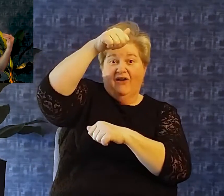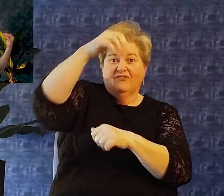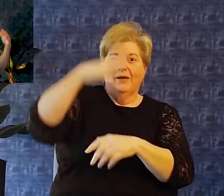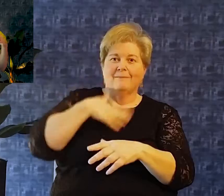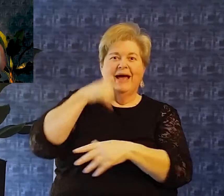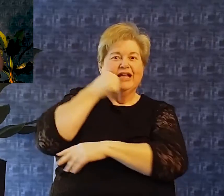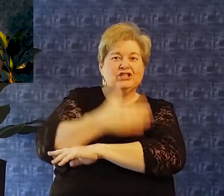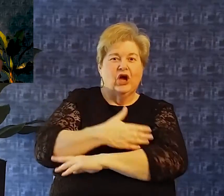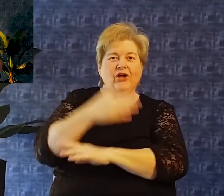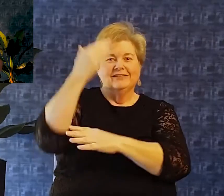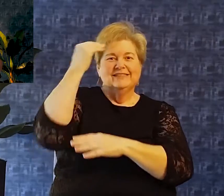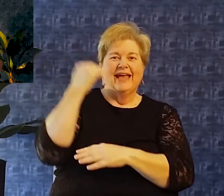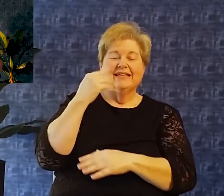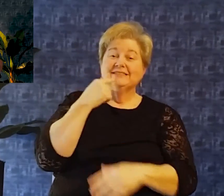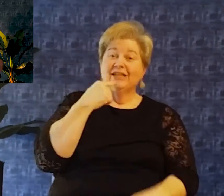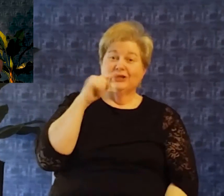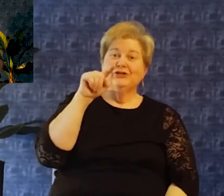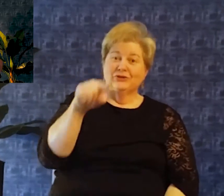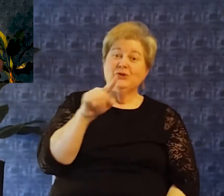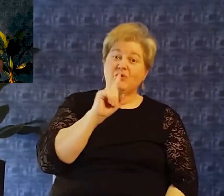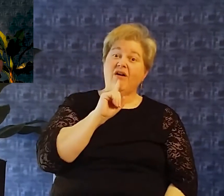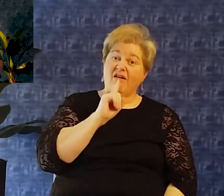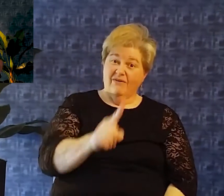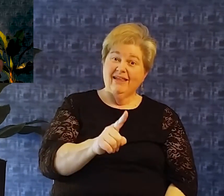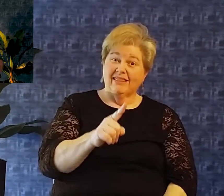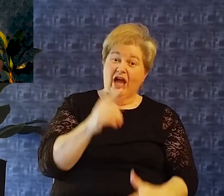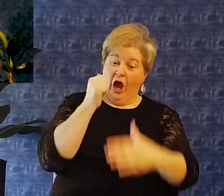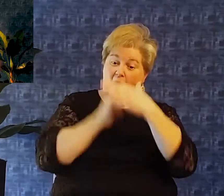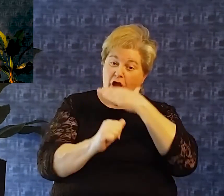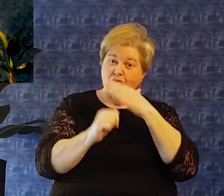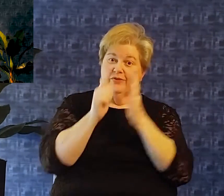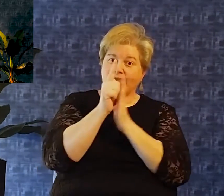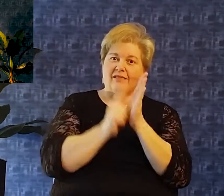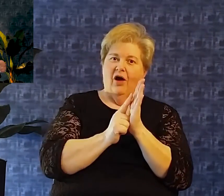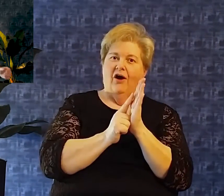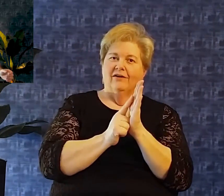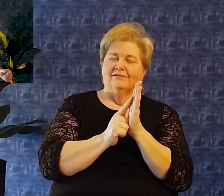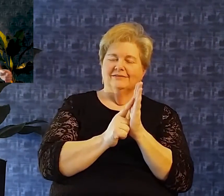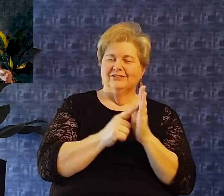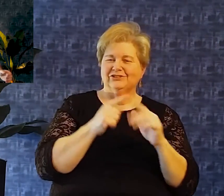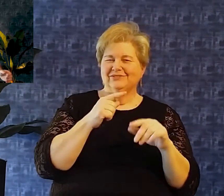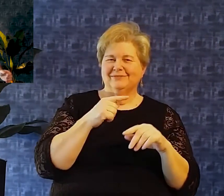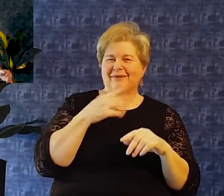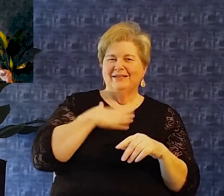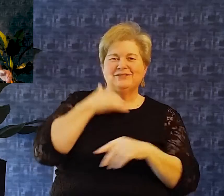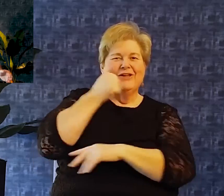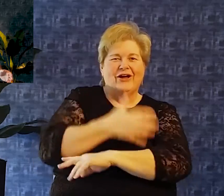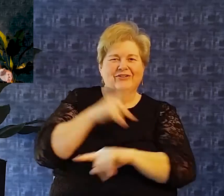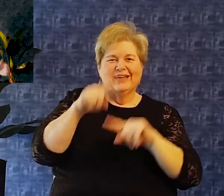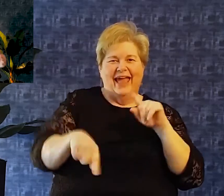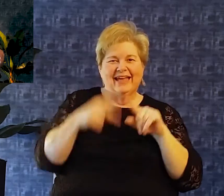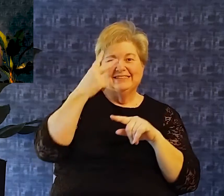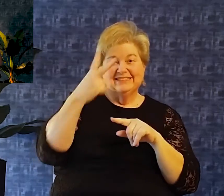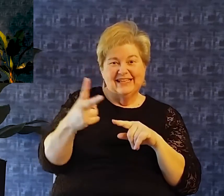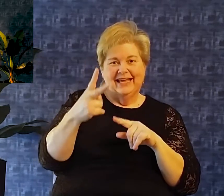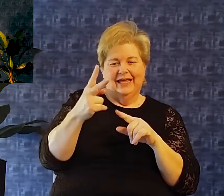doing since she couldn't see the law over her head And I was thinking about that we were we are as as